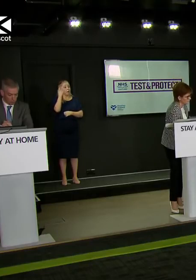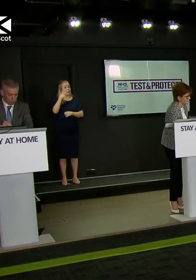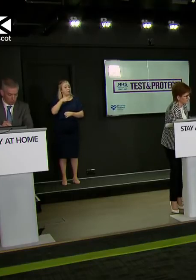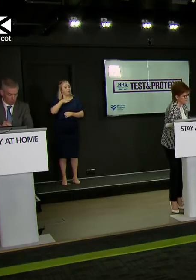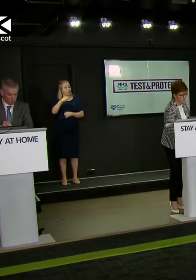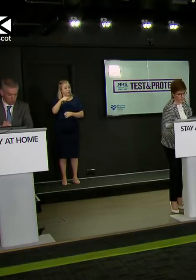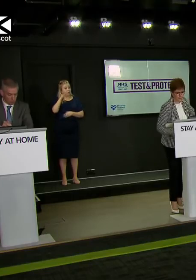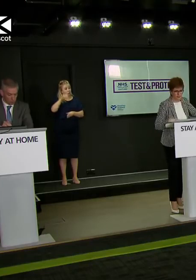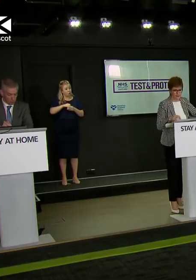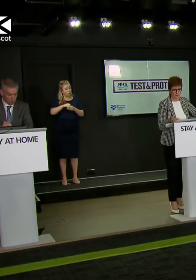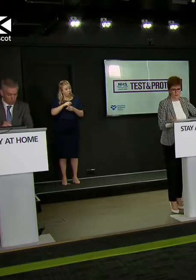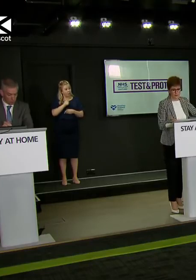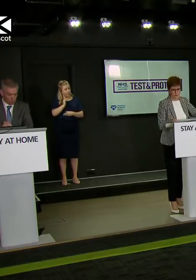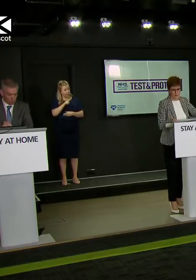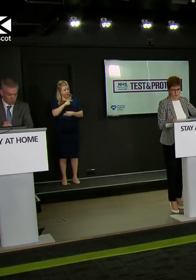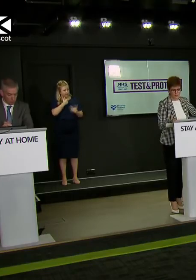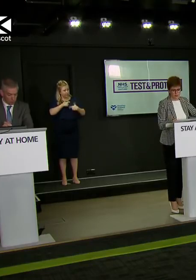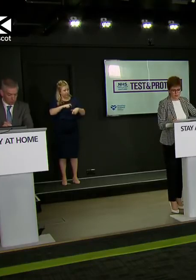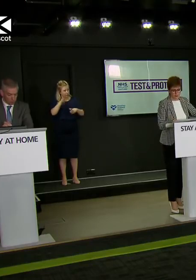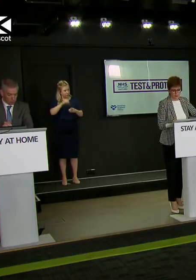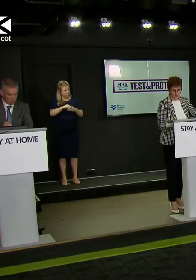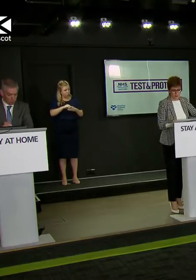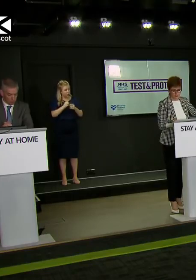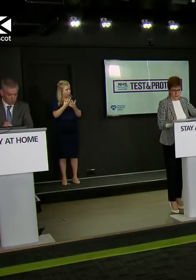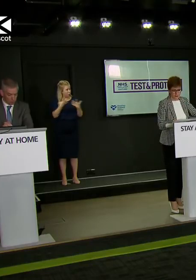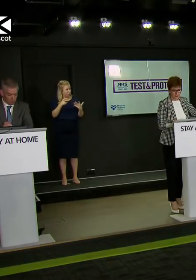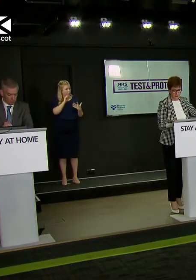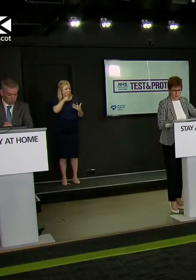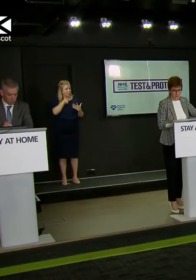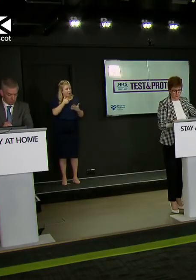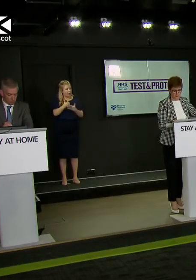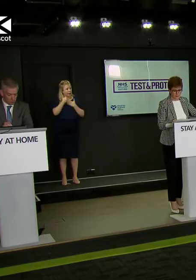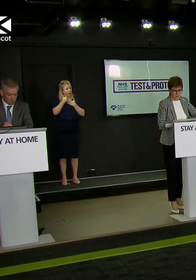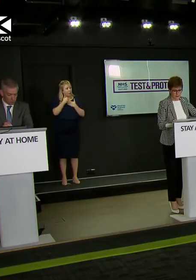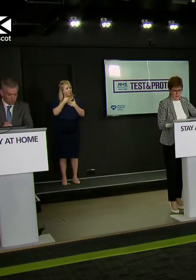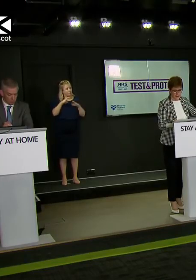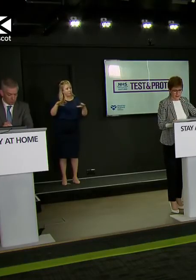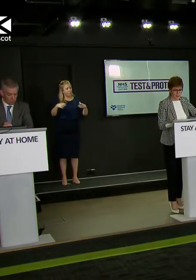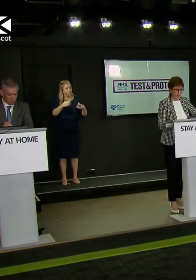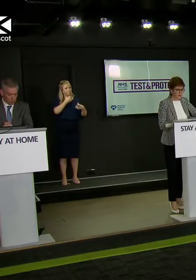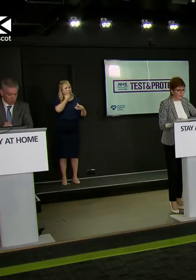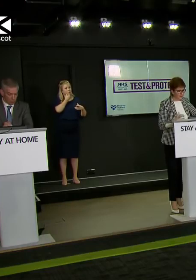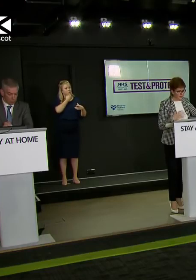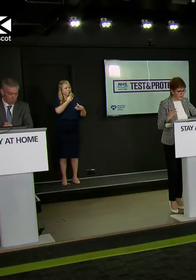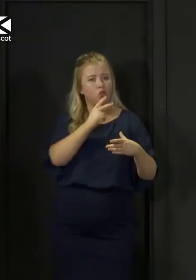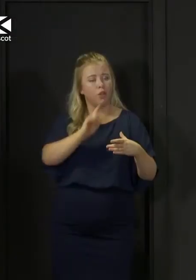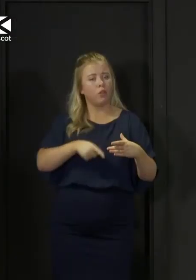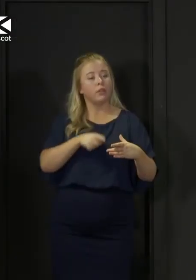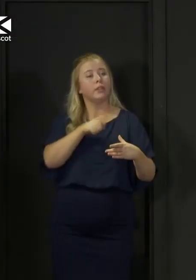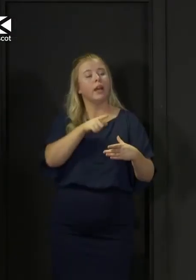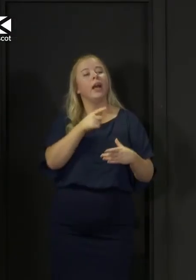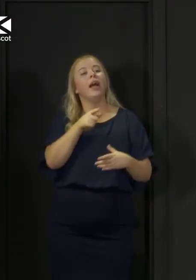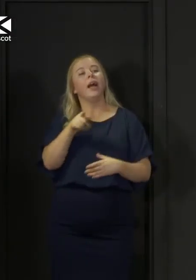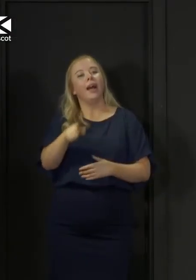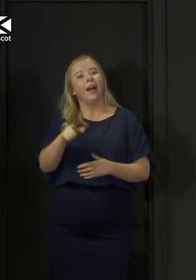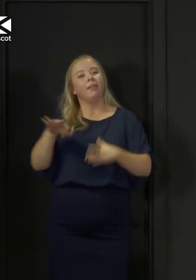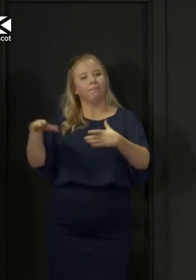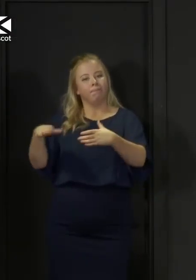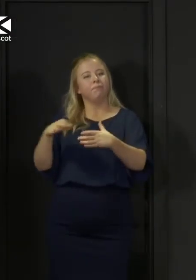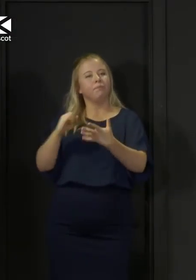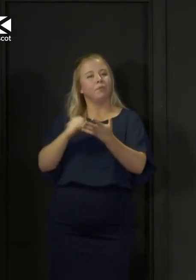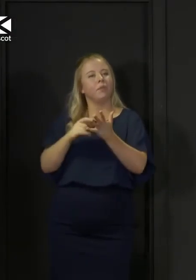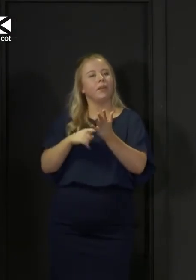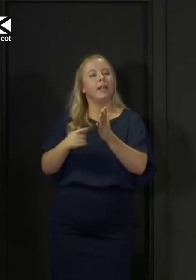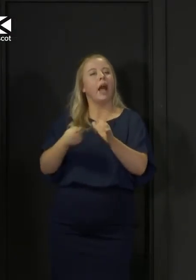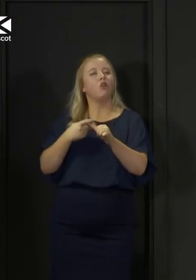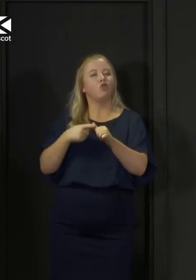be involved? Are there any idea of how many of them will be required to help with this pool of 2,000? They are still a potential pool, although it's